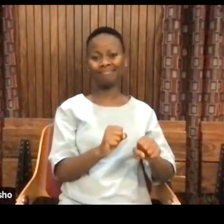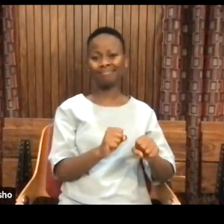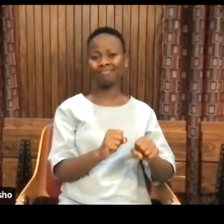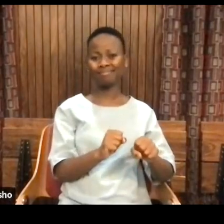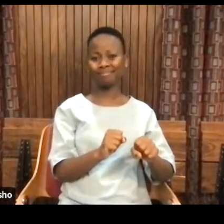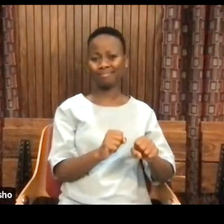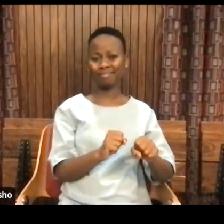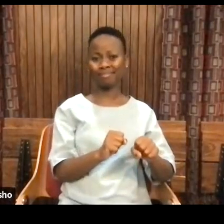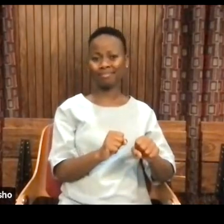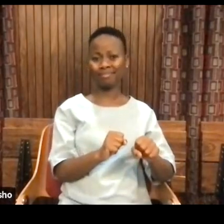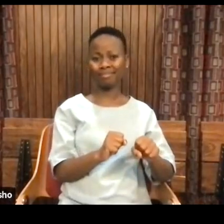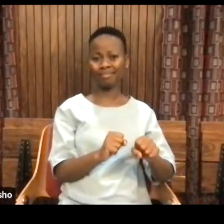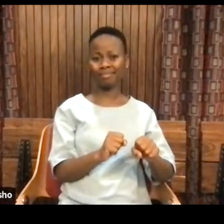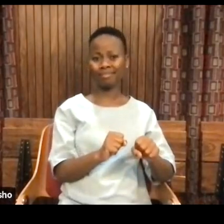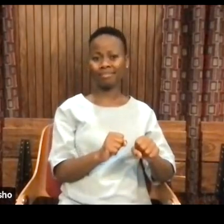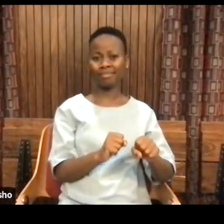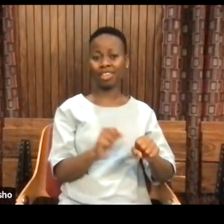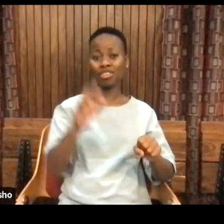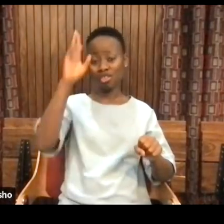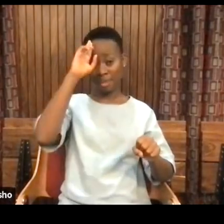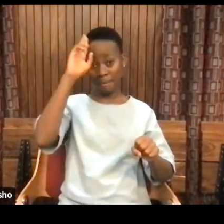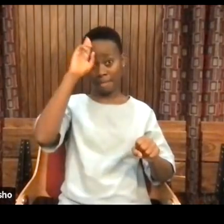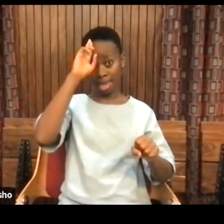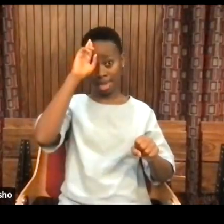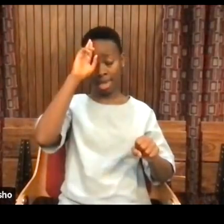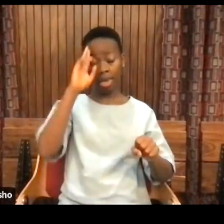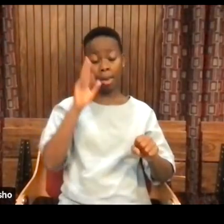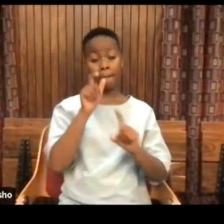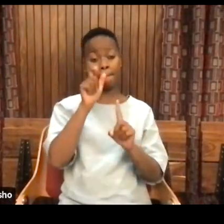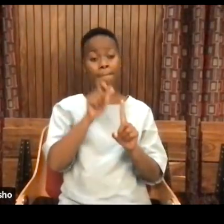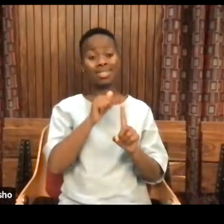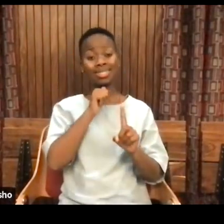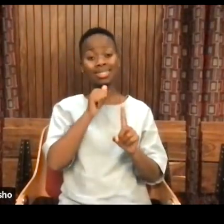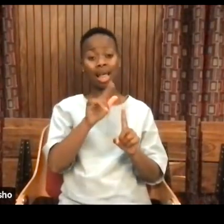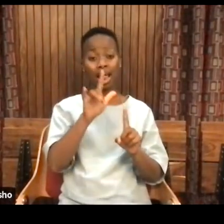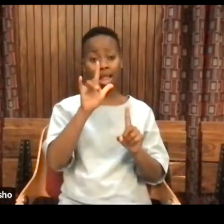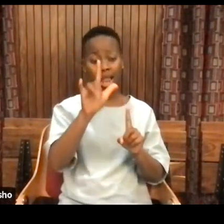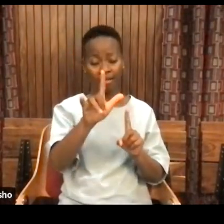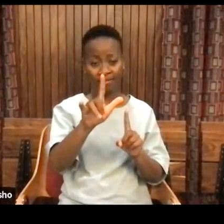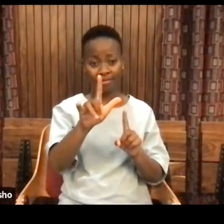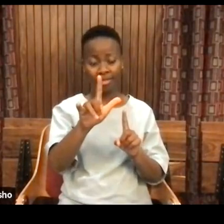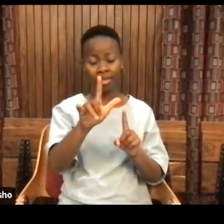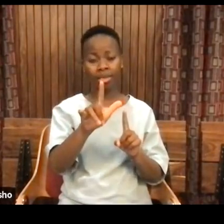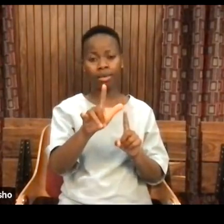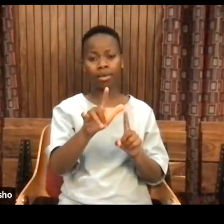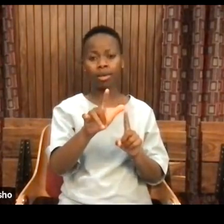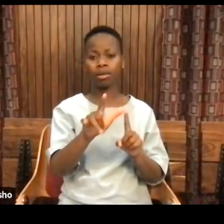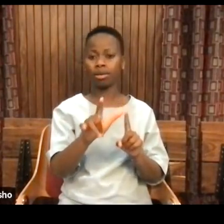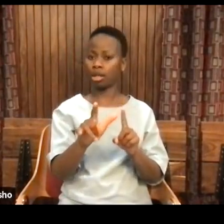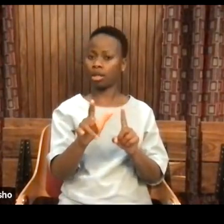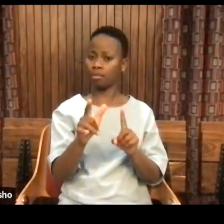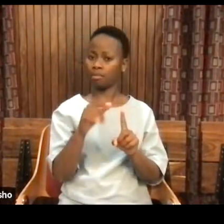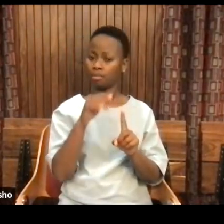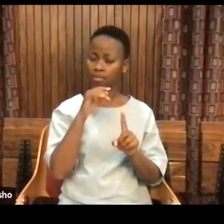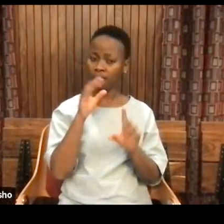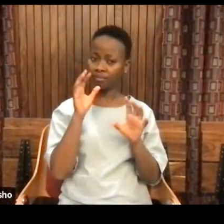claimed to love those they dominate. But what they were seeking was the reproduction of themselves.